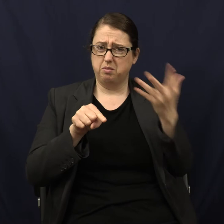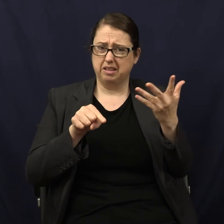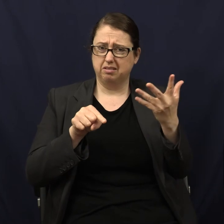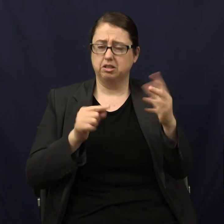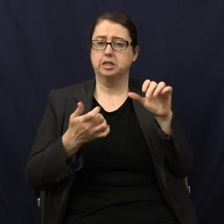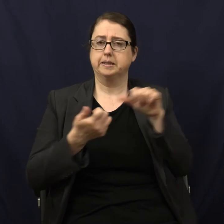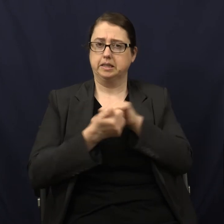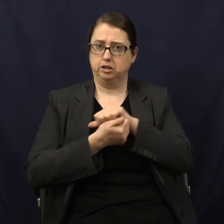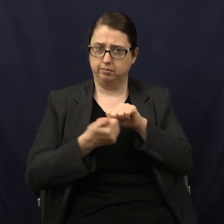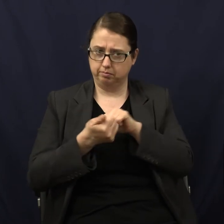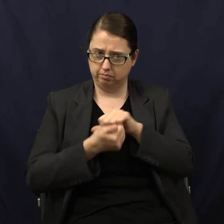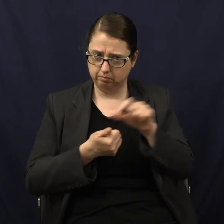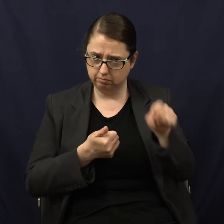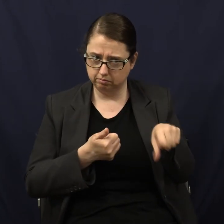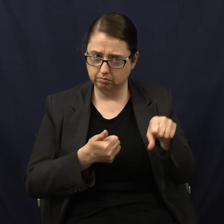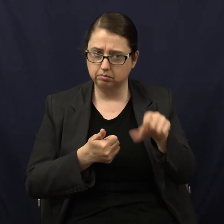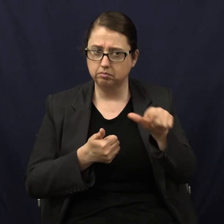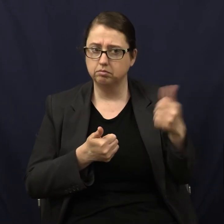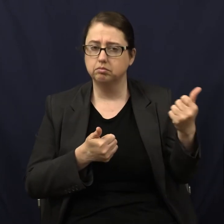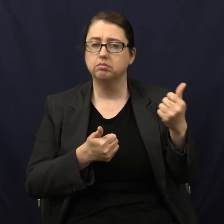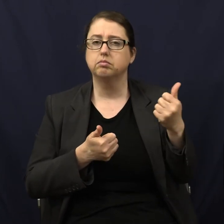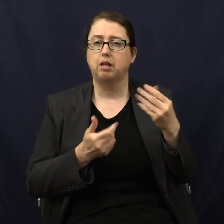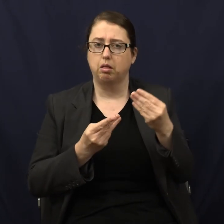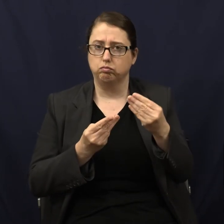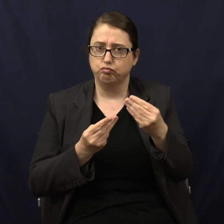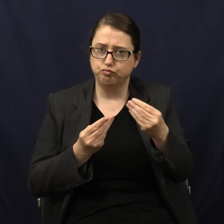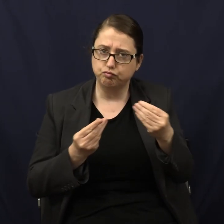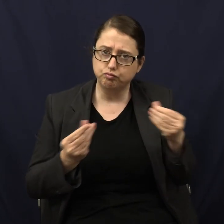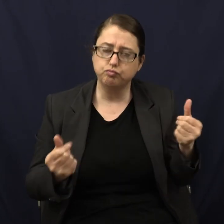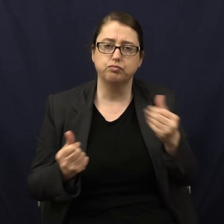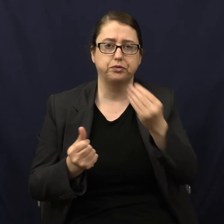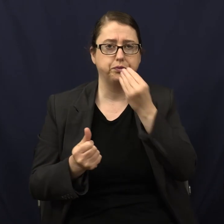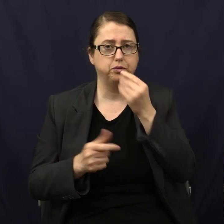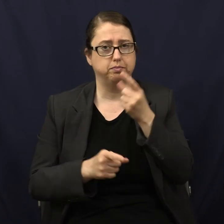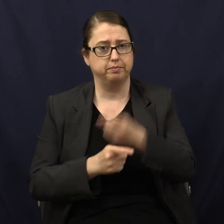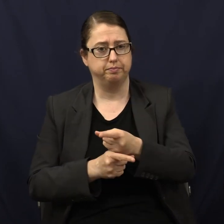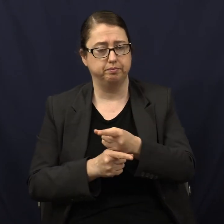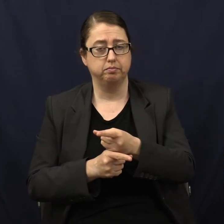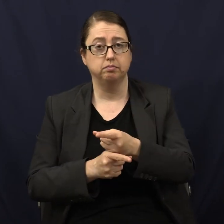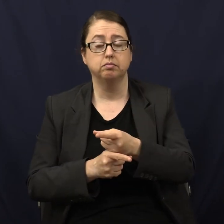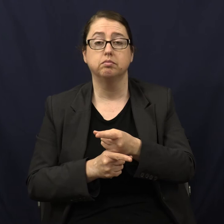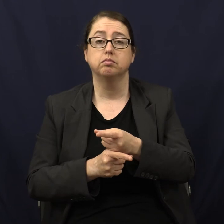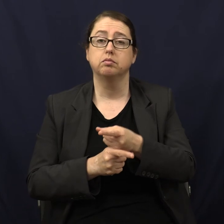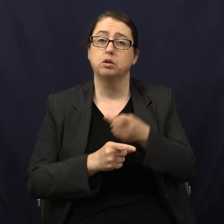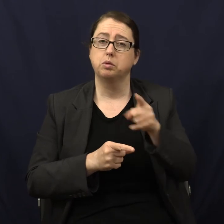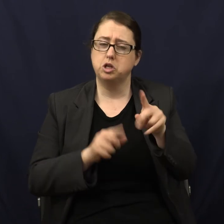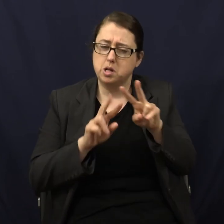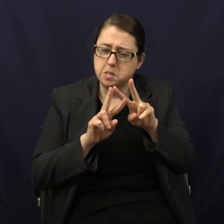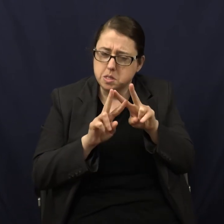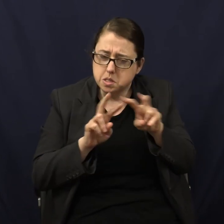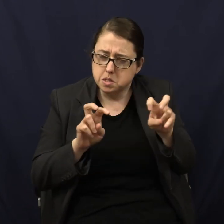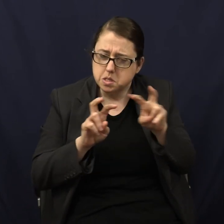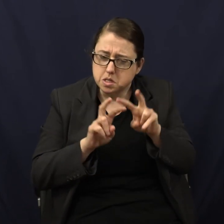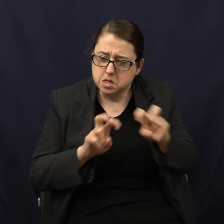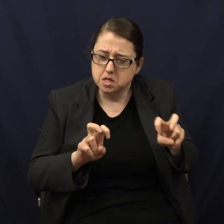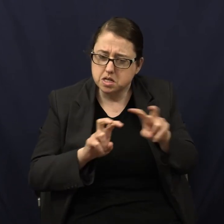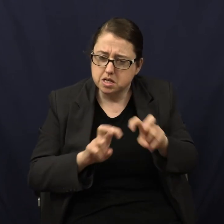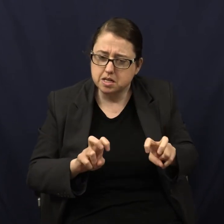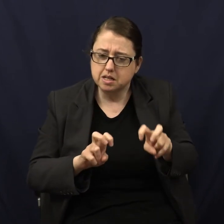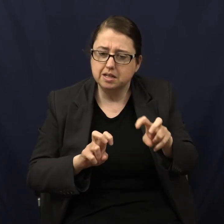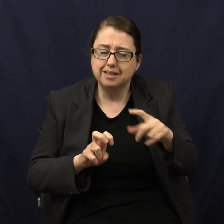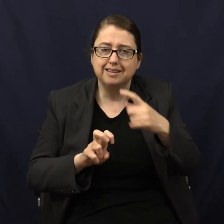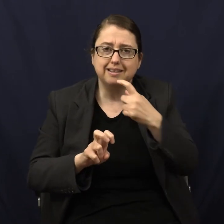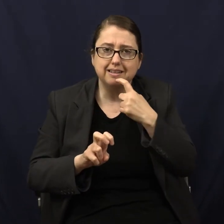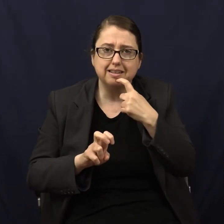Digestion, but more specifically what? Absorption is correct. Yeah. When you look up close to the intestines, they have these little finger-like